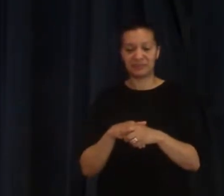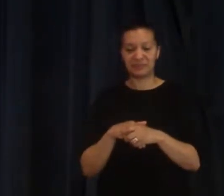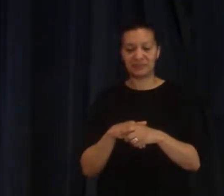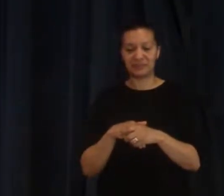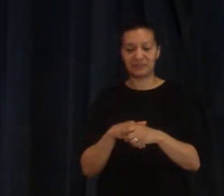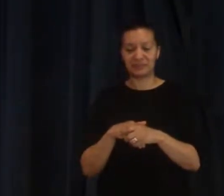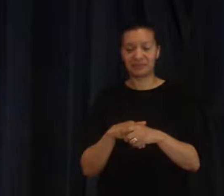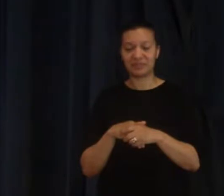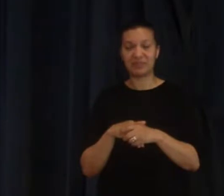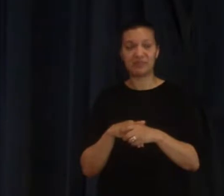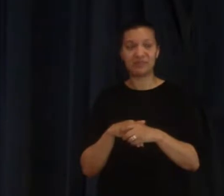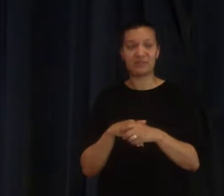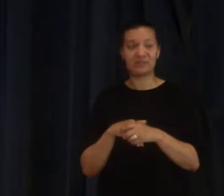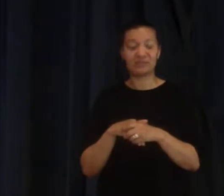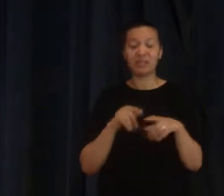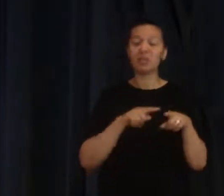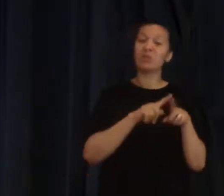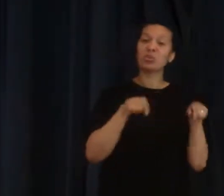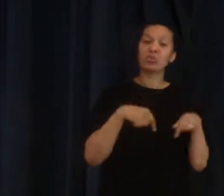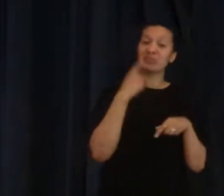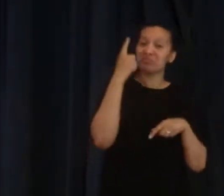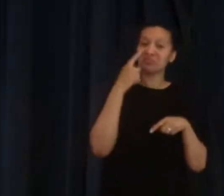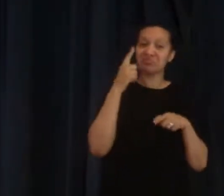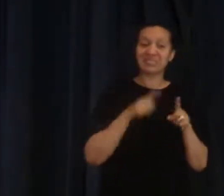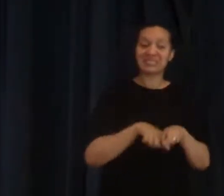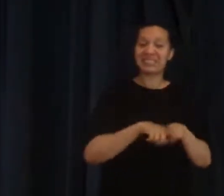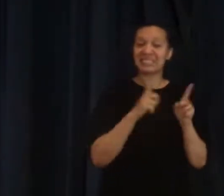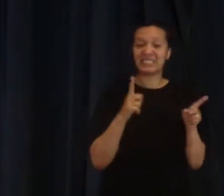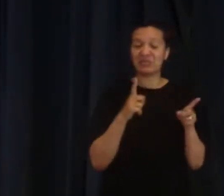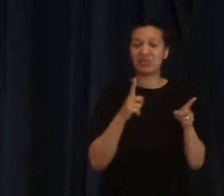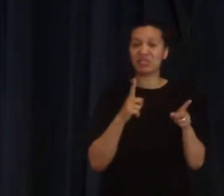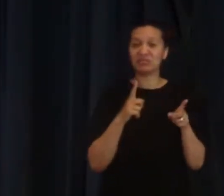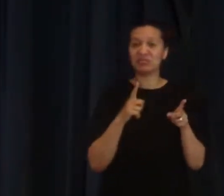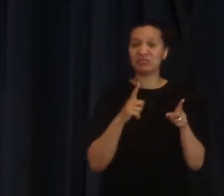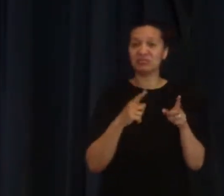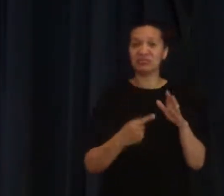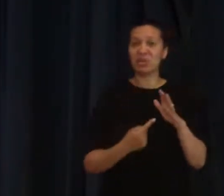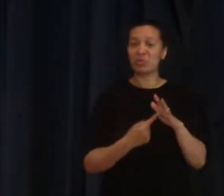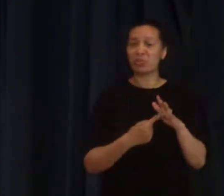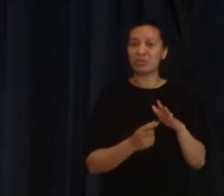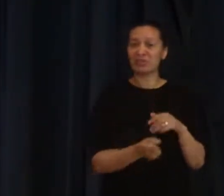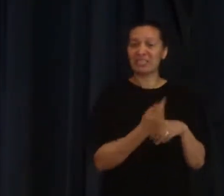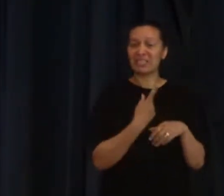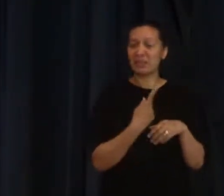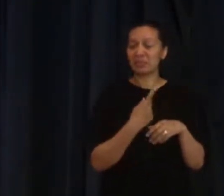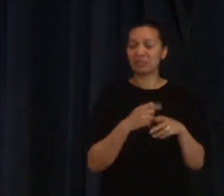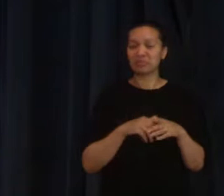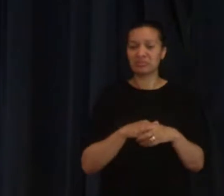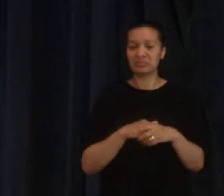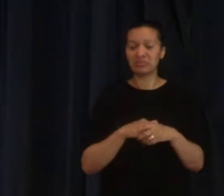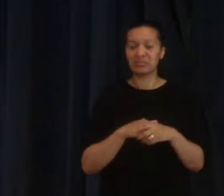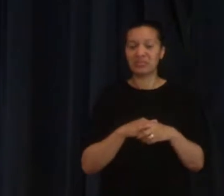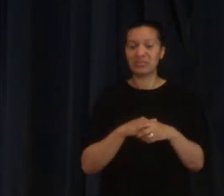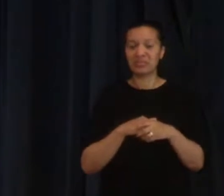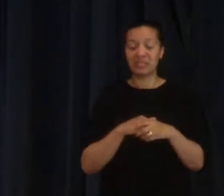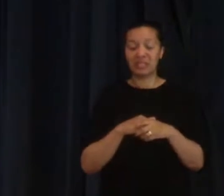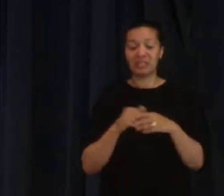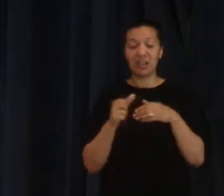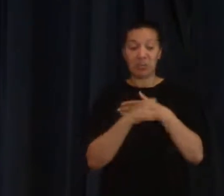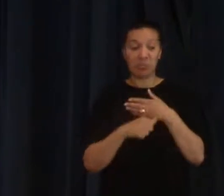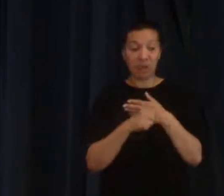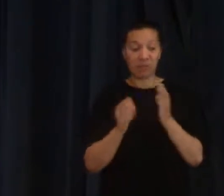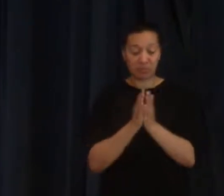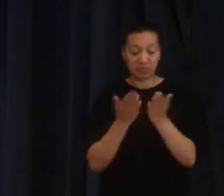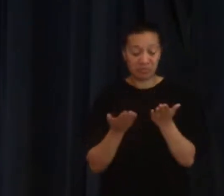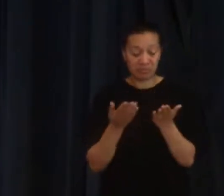And we don't think that it's necessary for that to happen because when we look through the Bible it doesn't always happen that